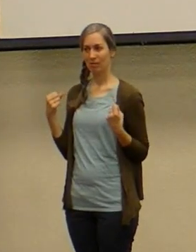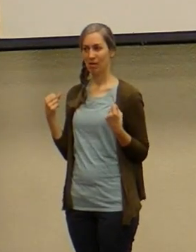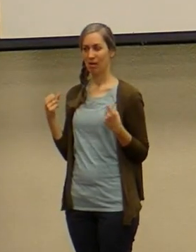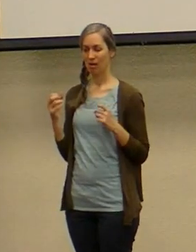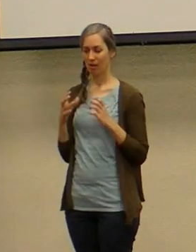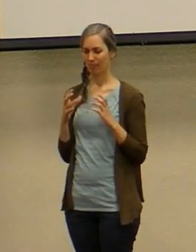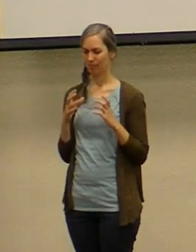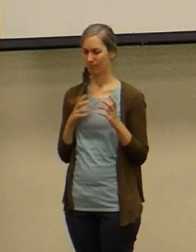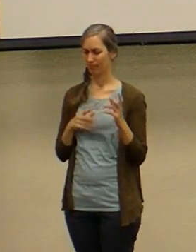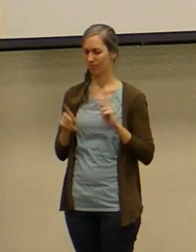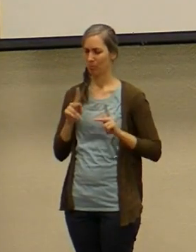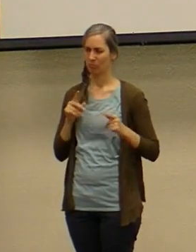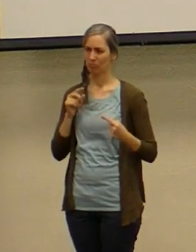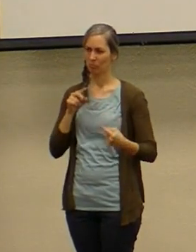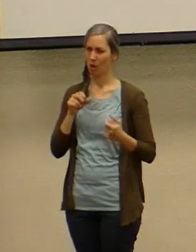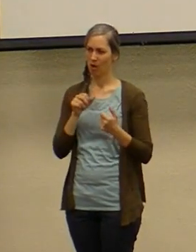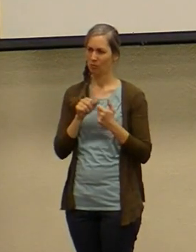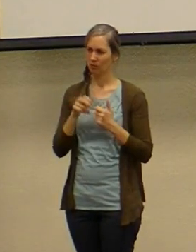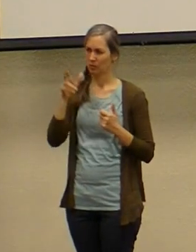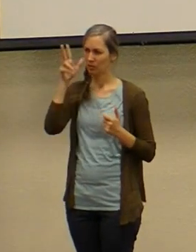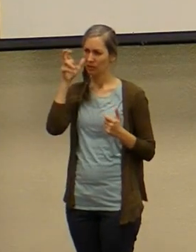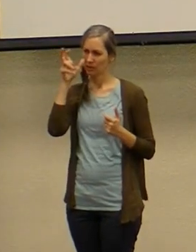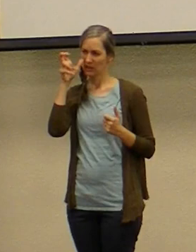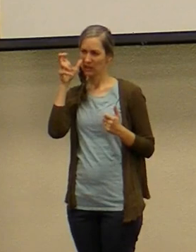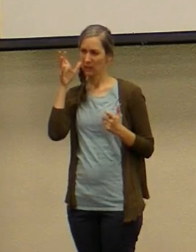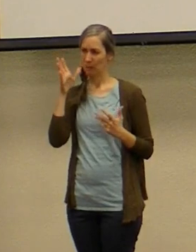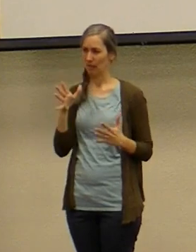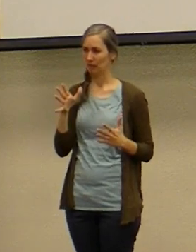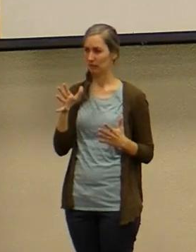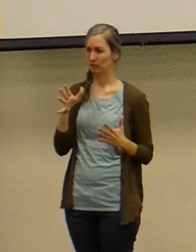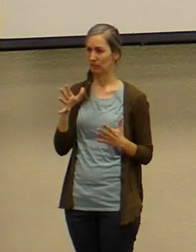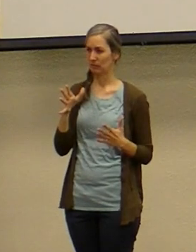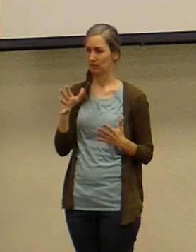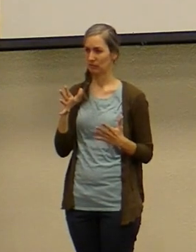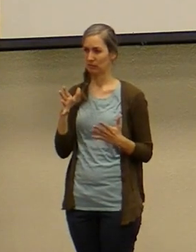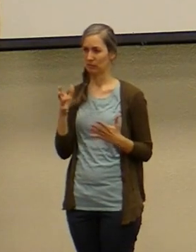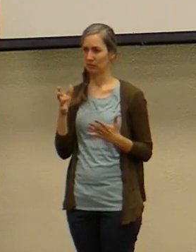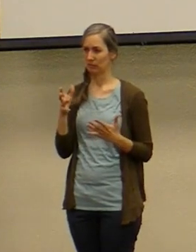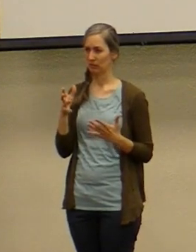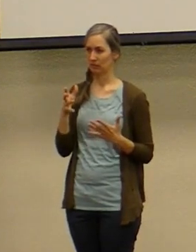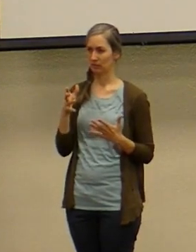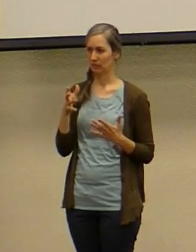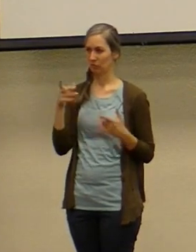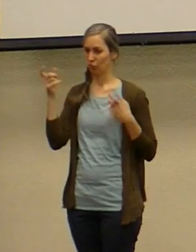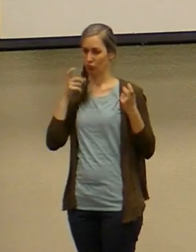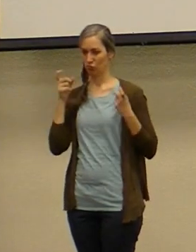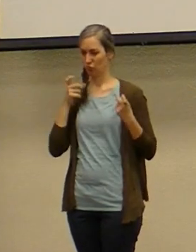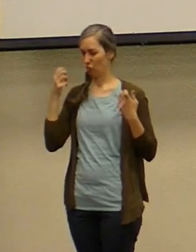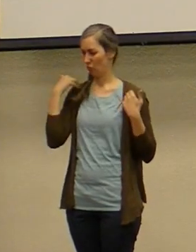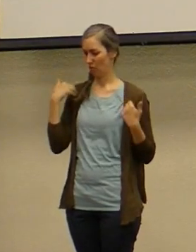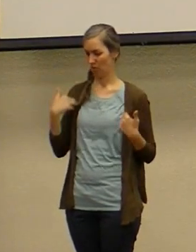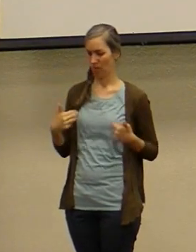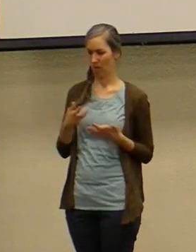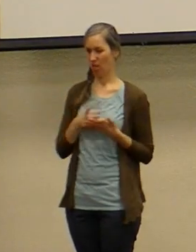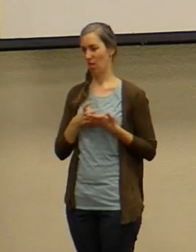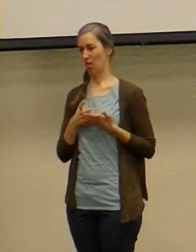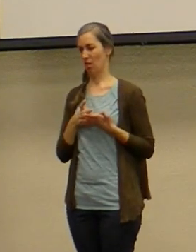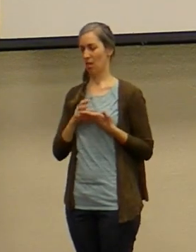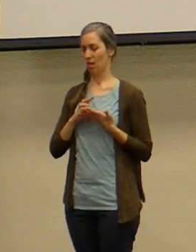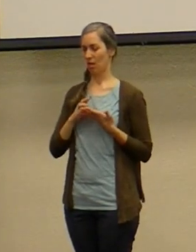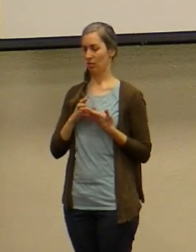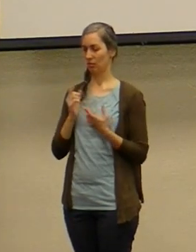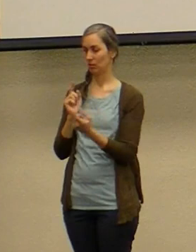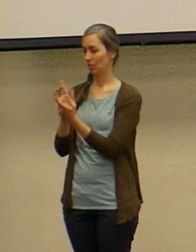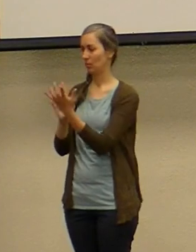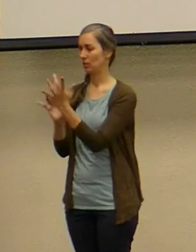struggle with demons running ragged in their hearts and their minds and their bodies are whole